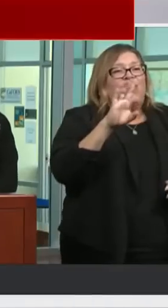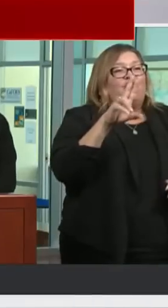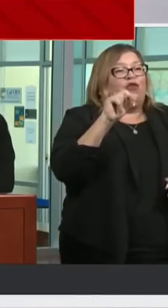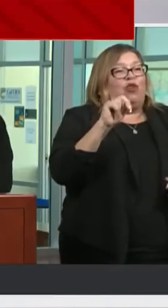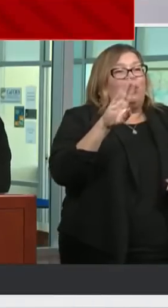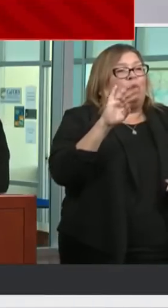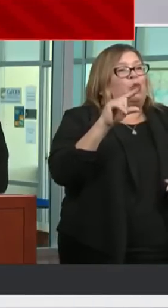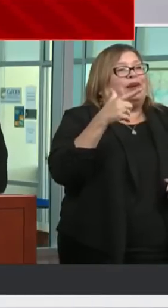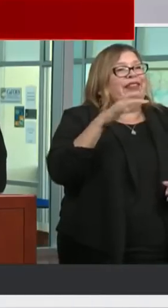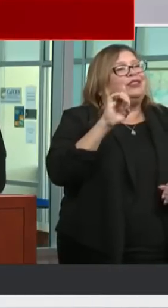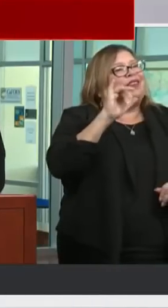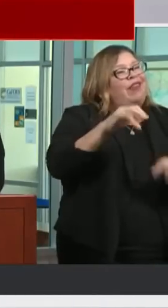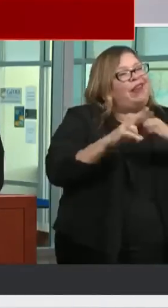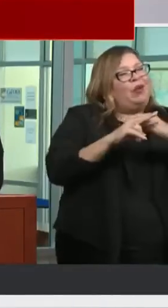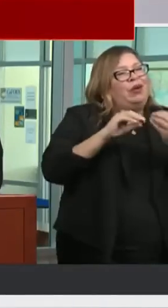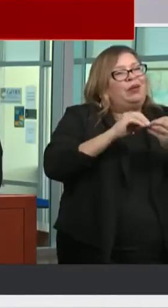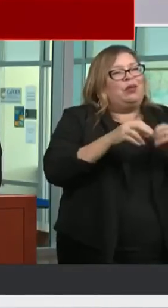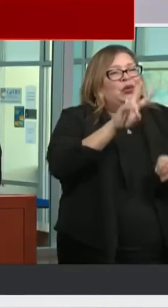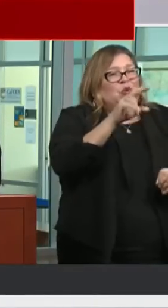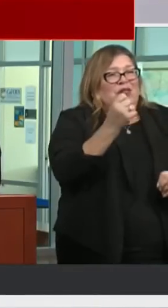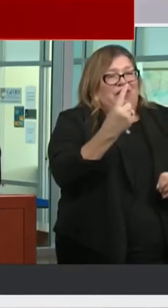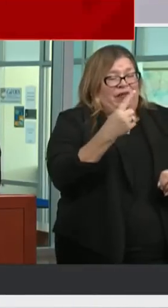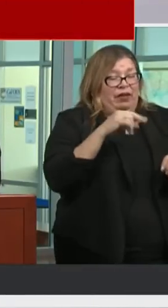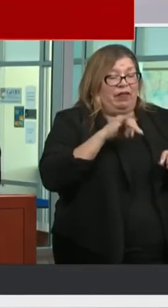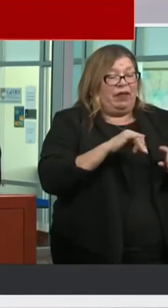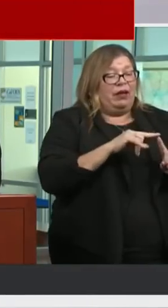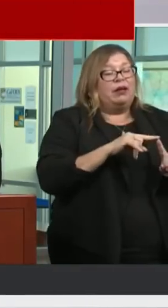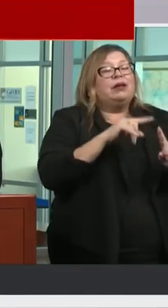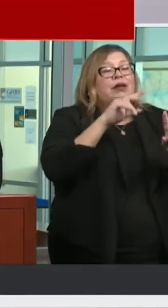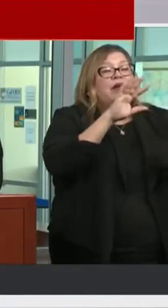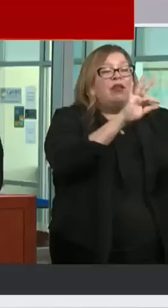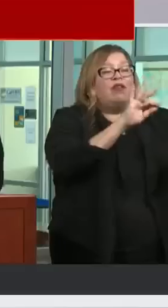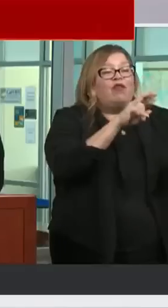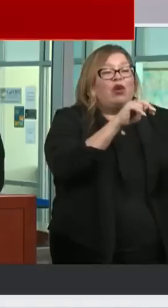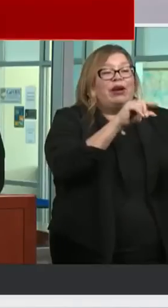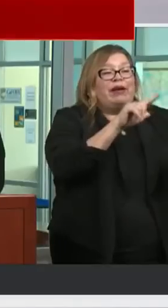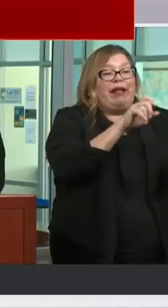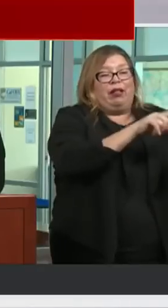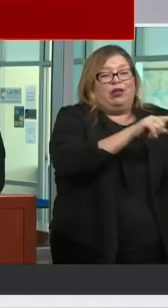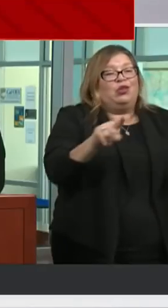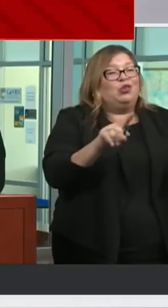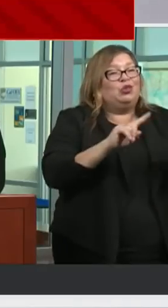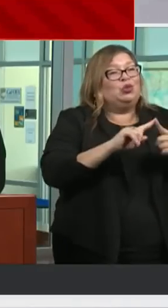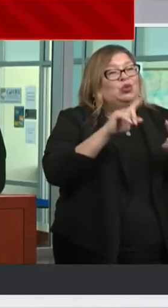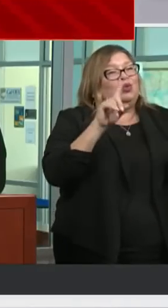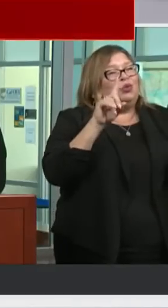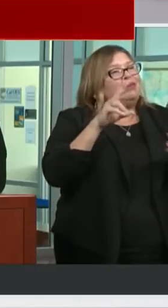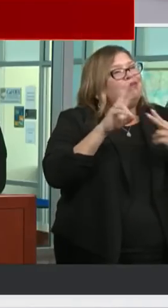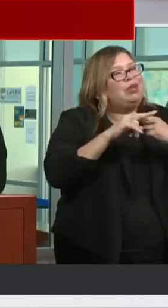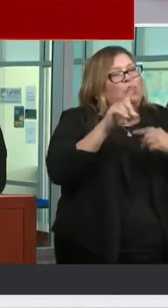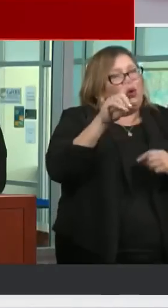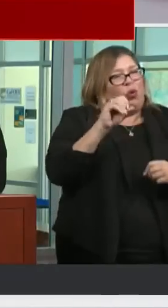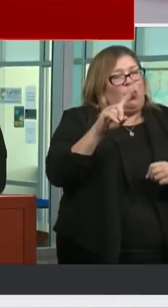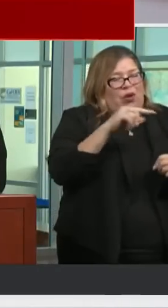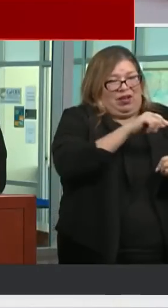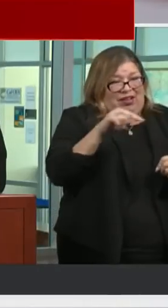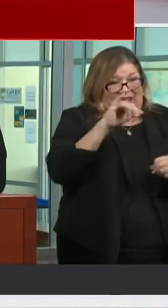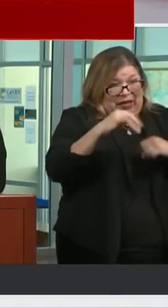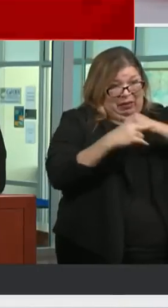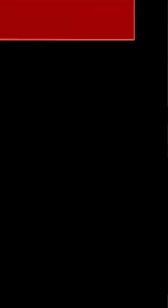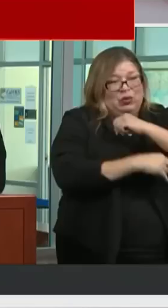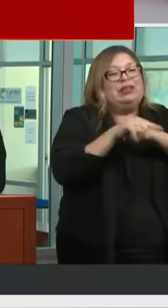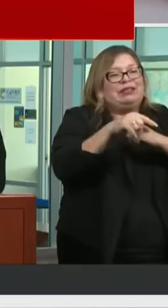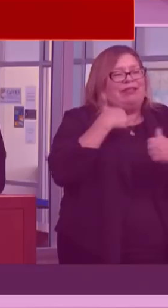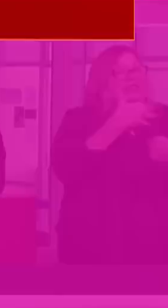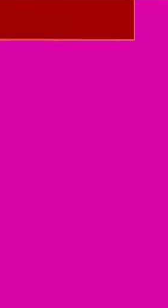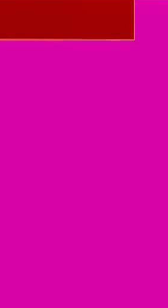on State Route 211, connects Ferndale to U.S. 101, which has suffered some damage with that bridge.